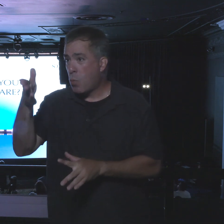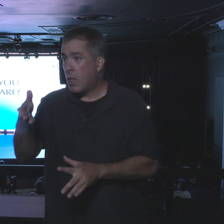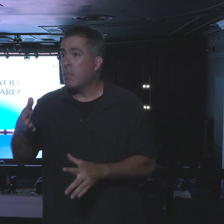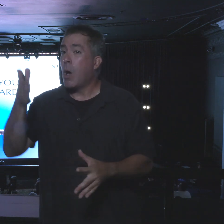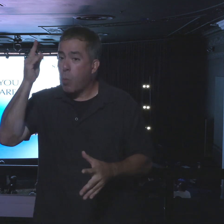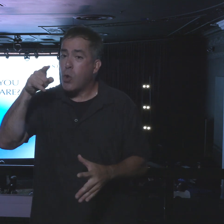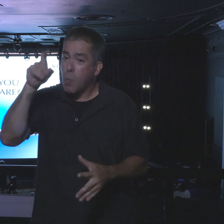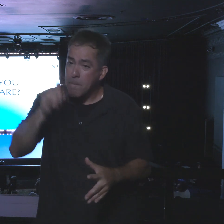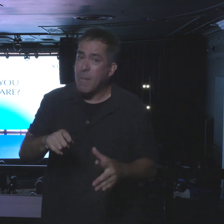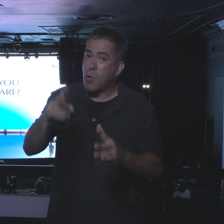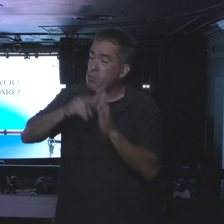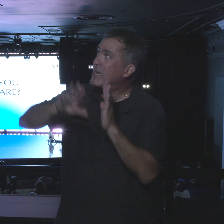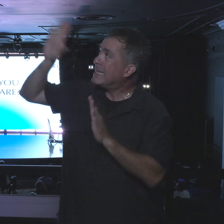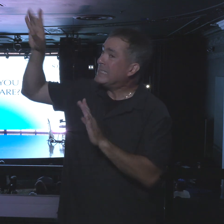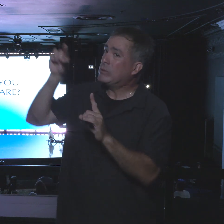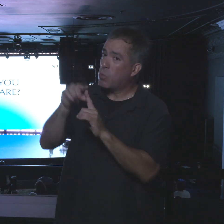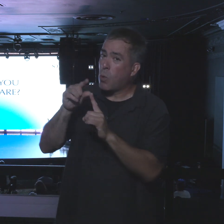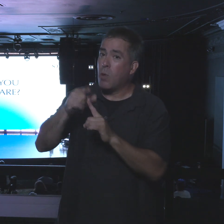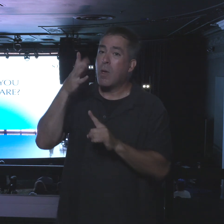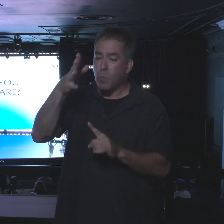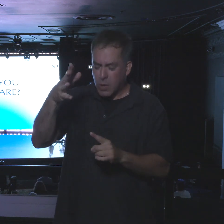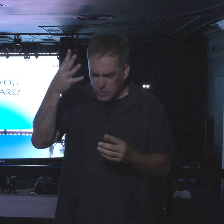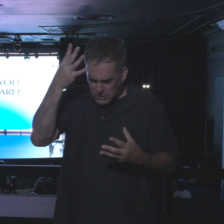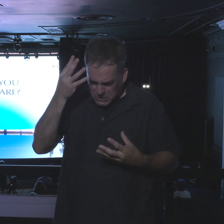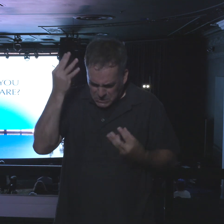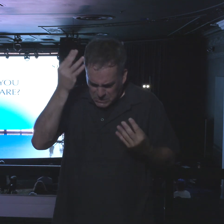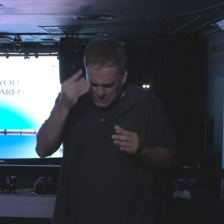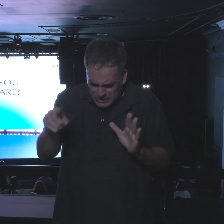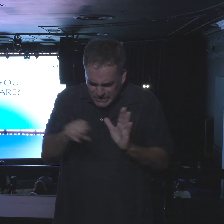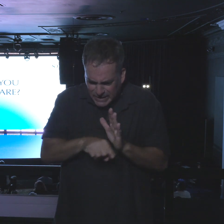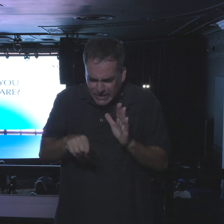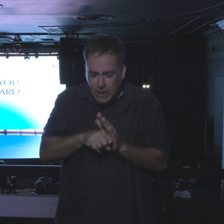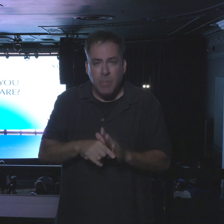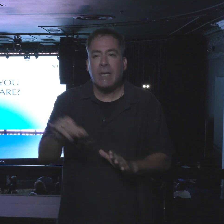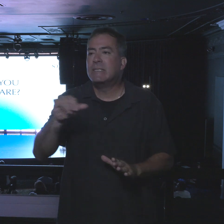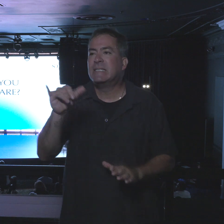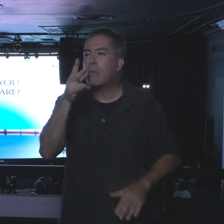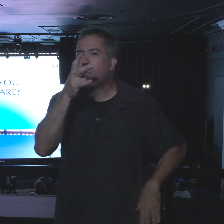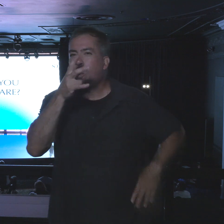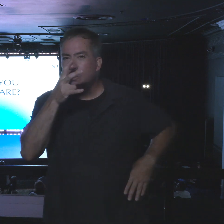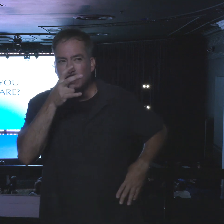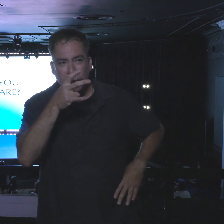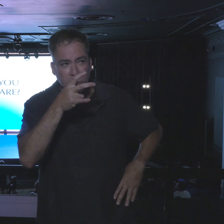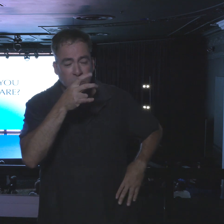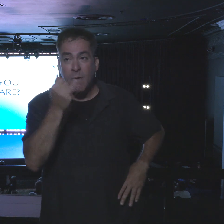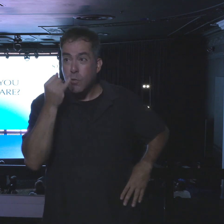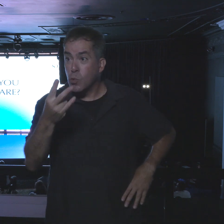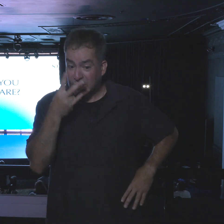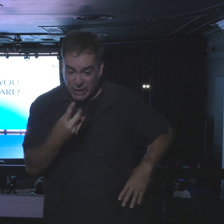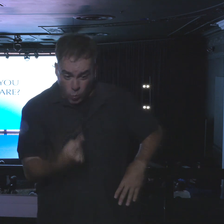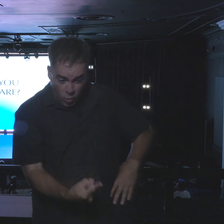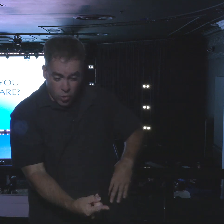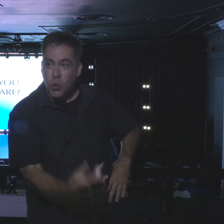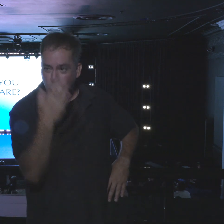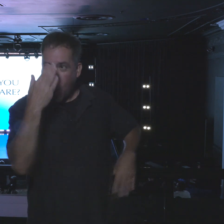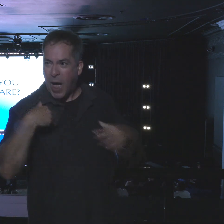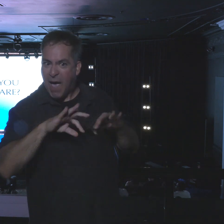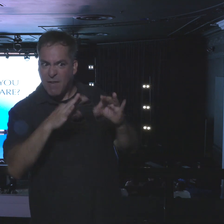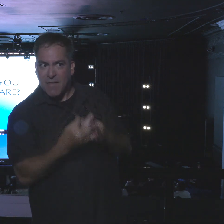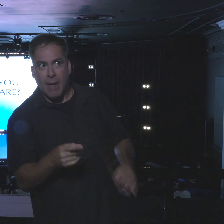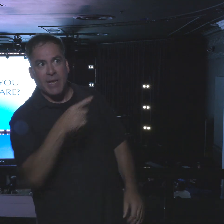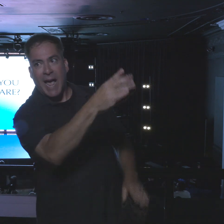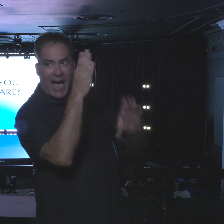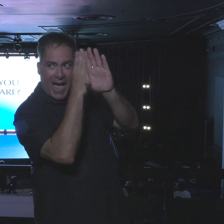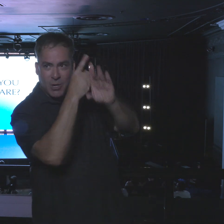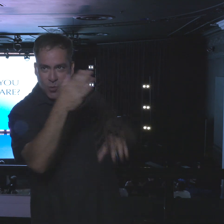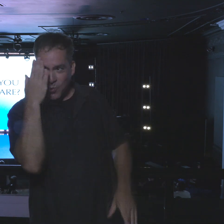read the word. They will always crop up. Those thoughts, they're like roaches. If you see one, you know there's a whole family